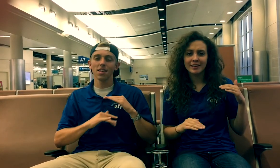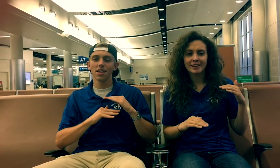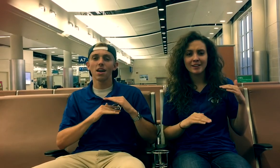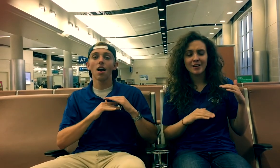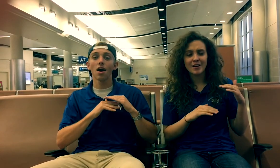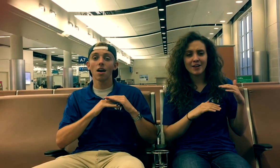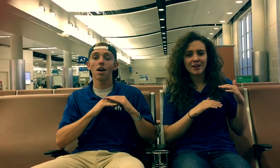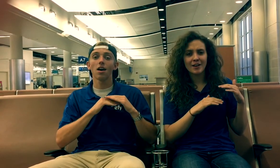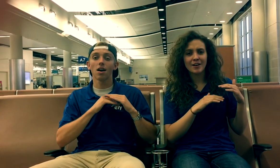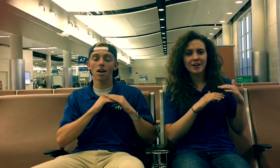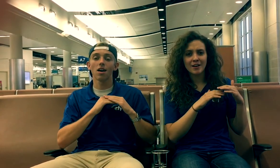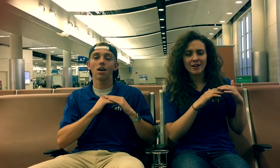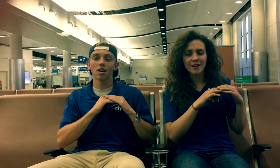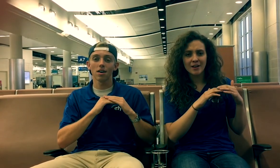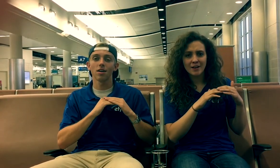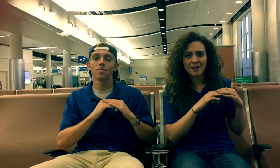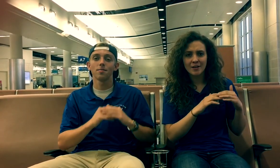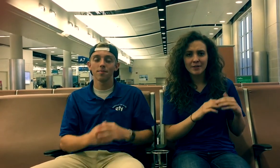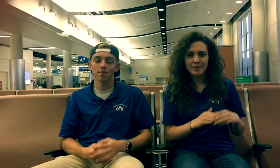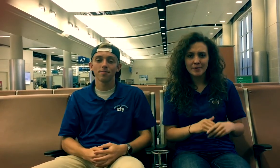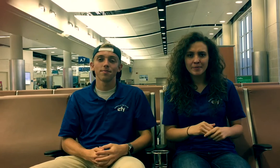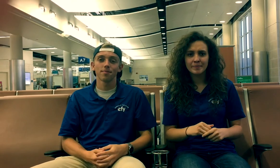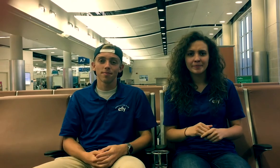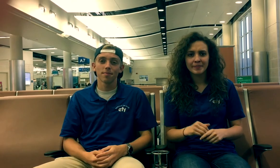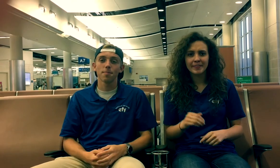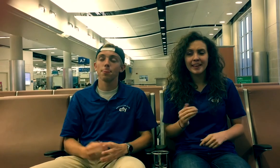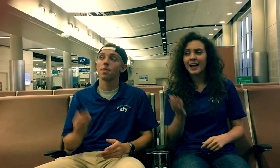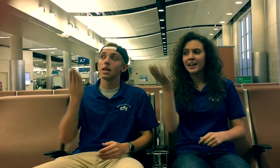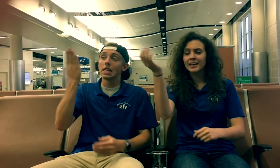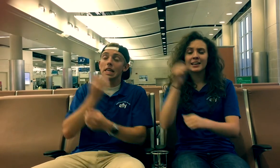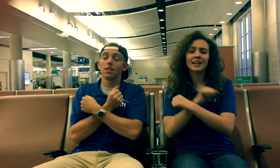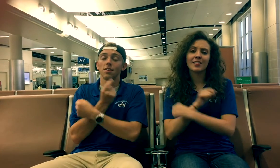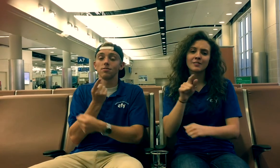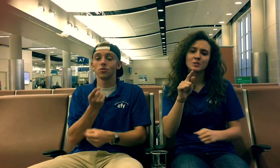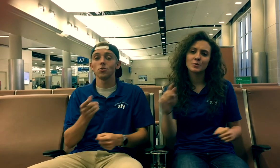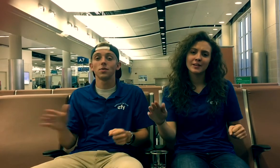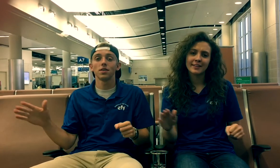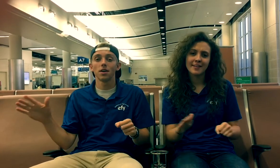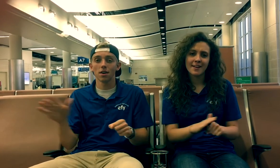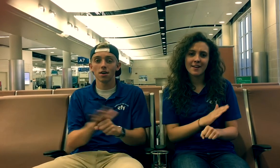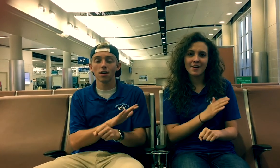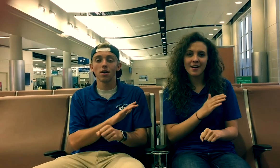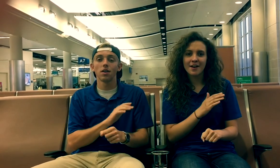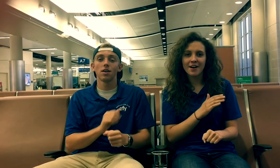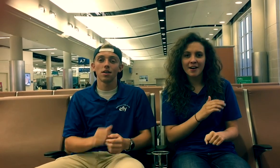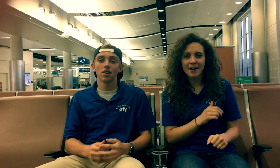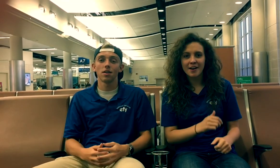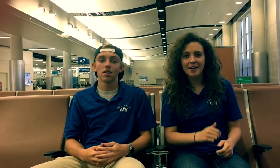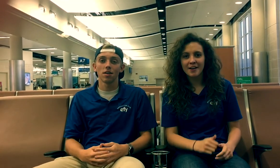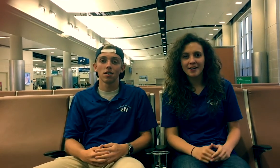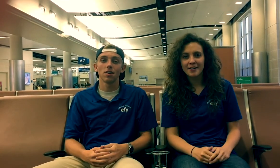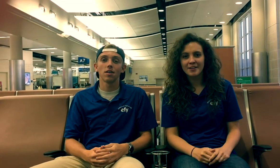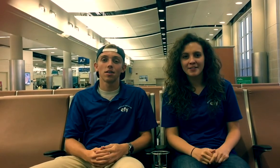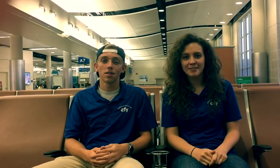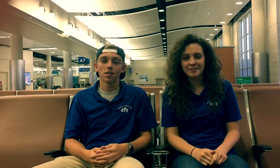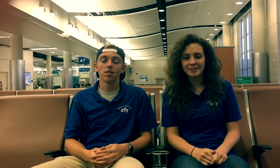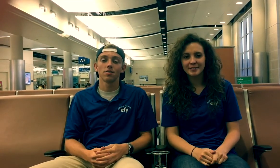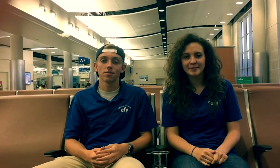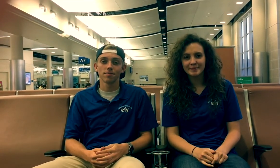it up He loves you enough enough He